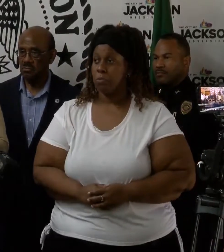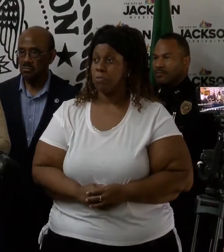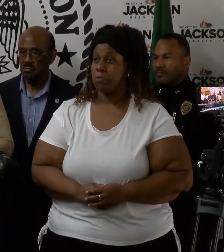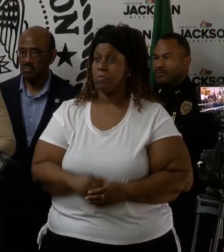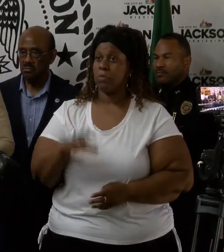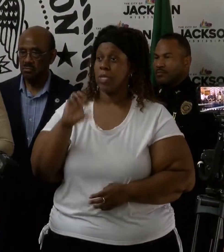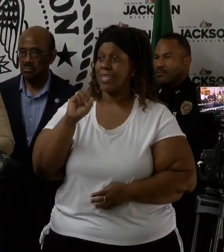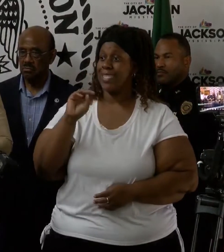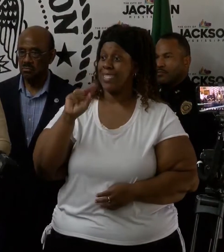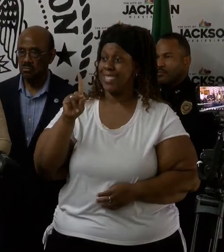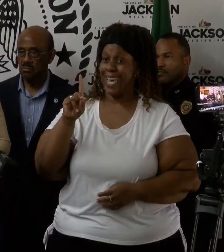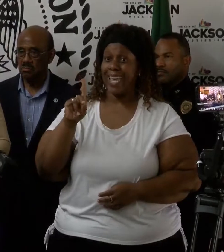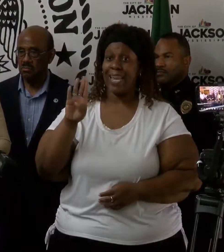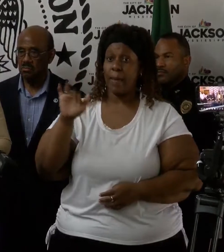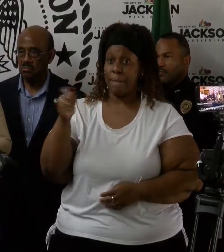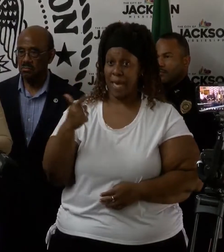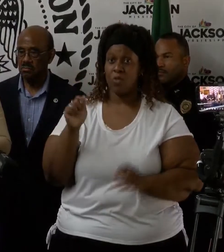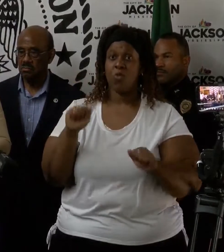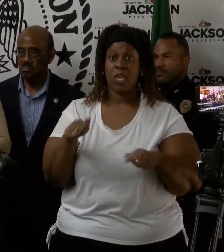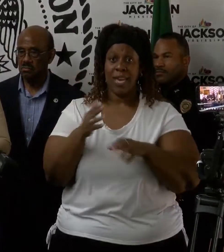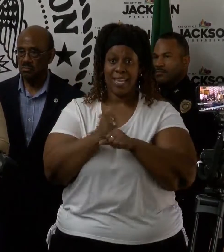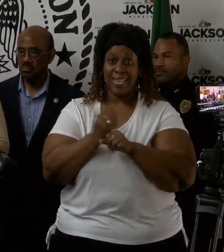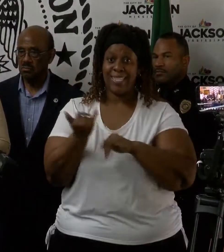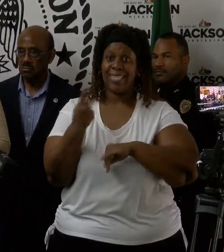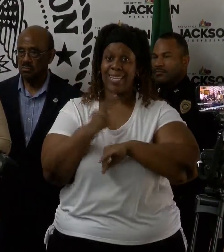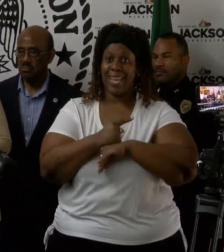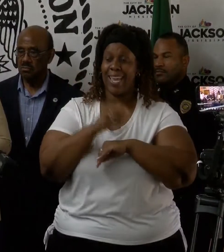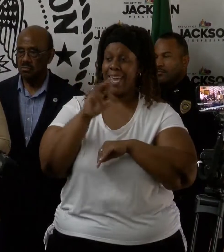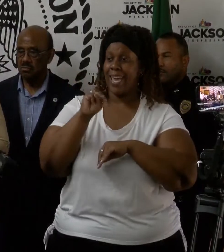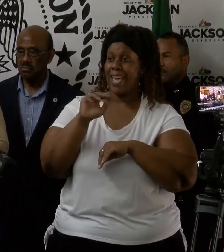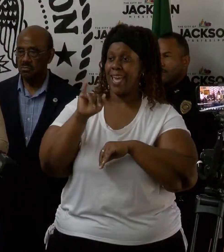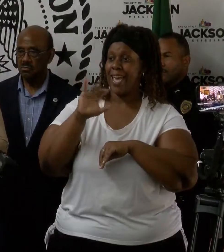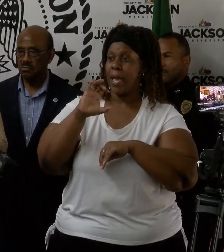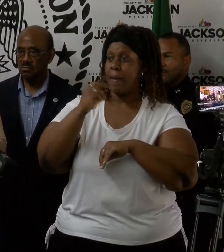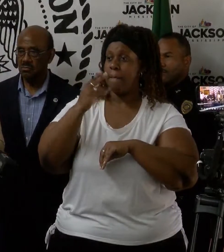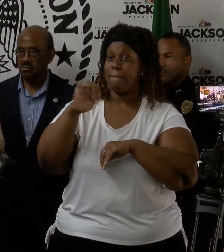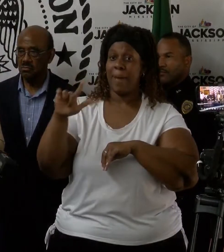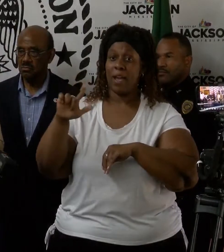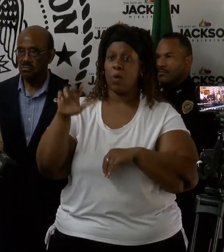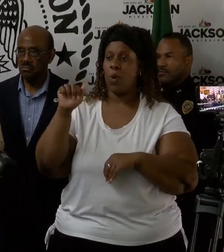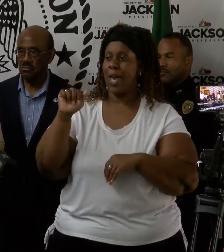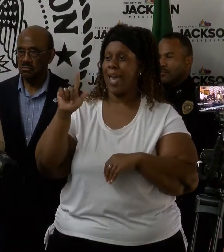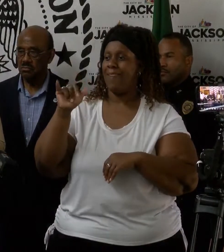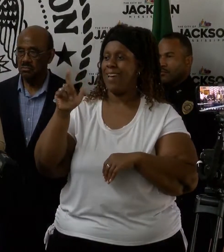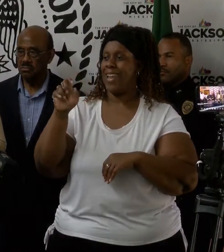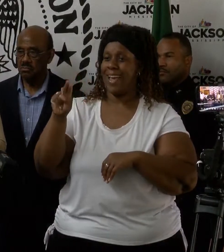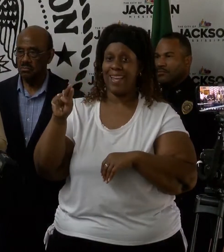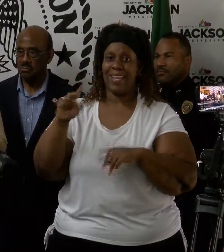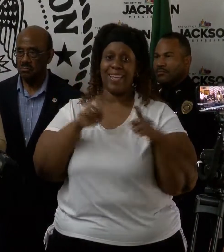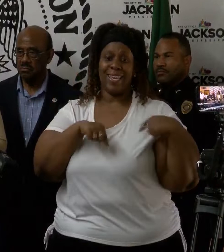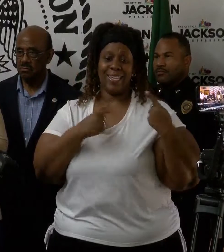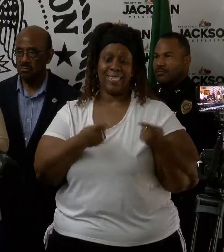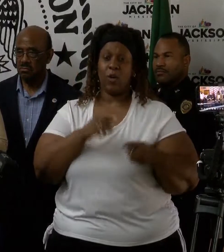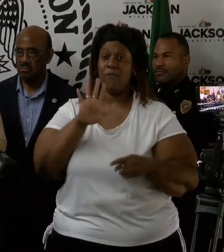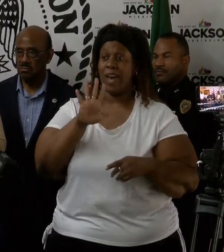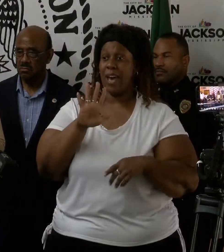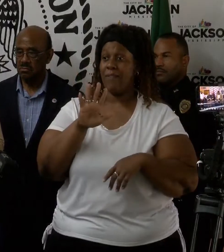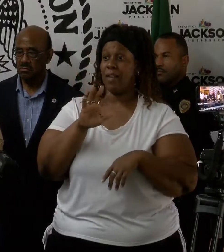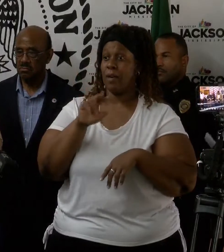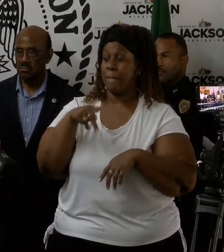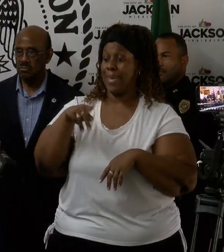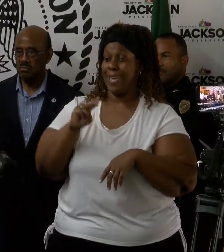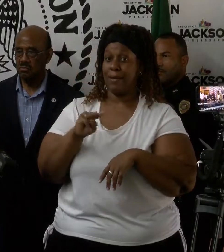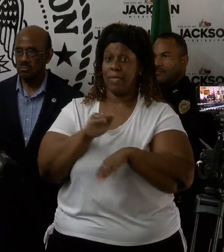Sandbags are available today at Michael Avalon until 5 p.m. And there will be sandbags